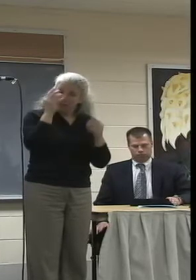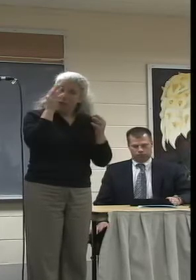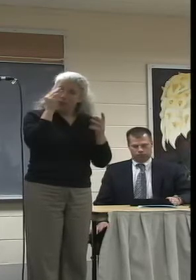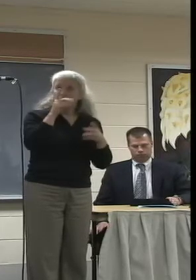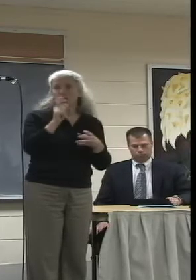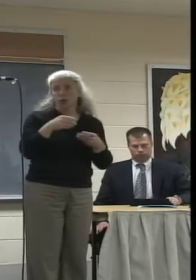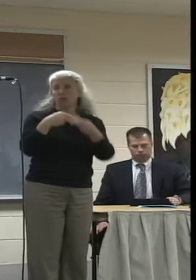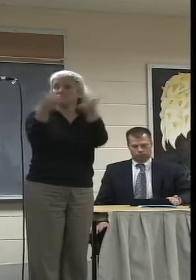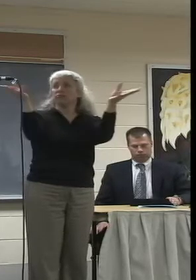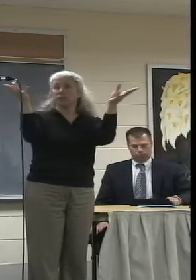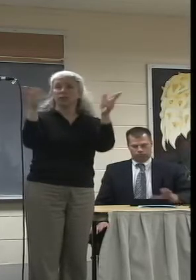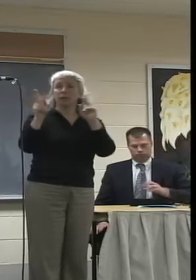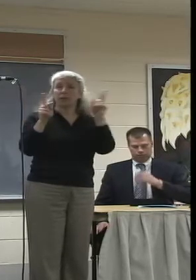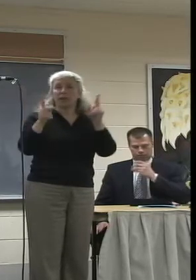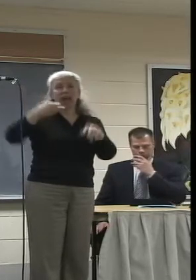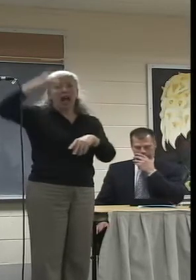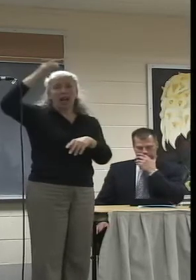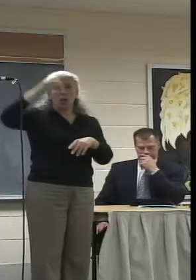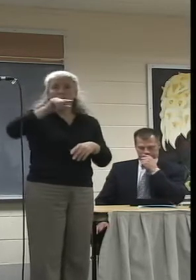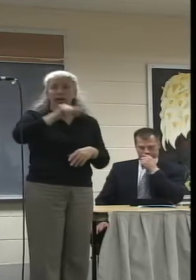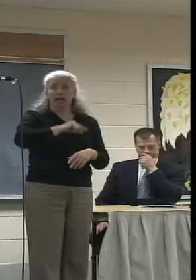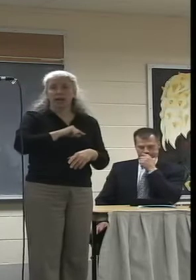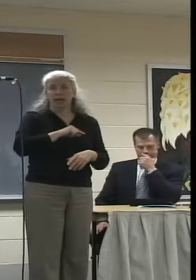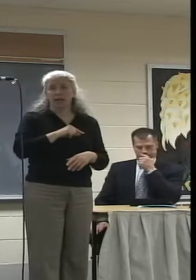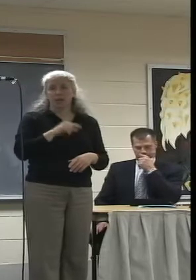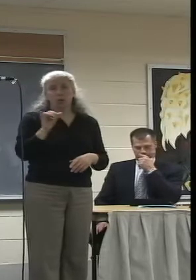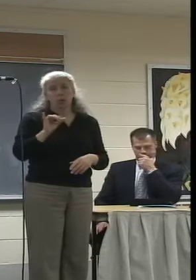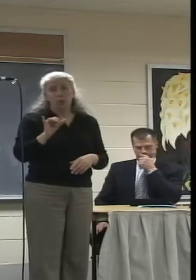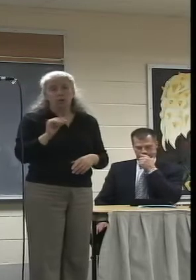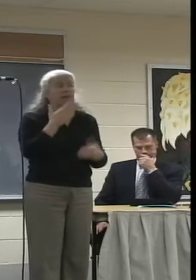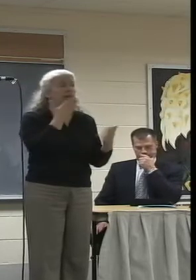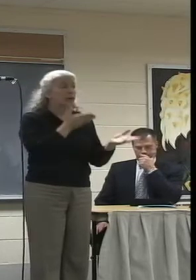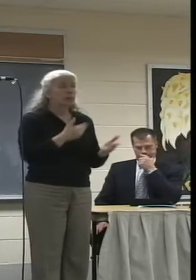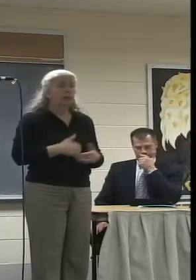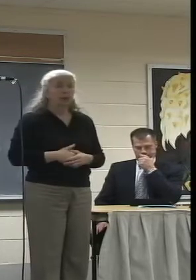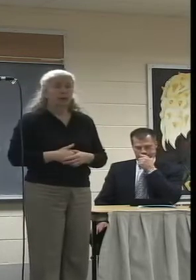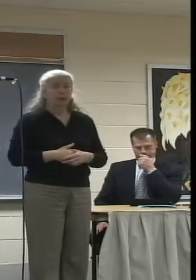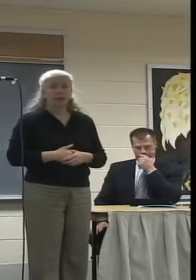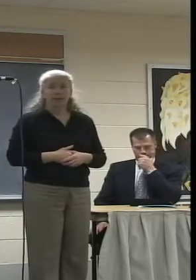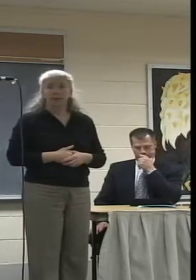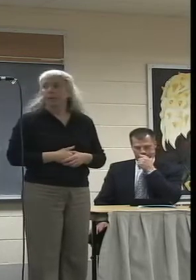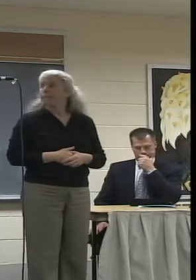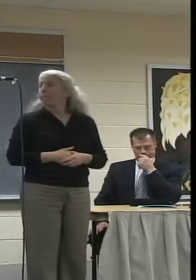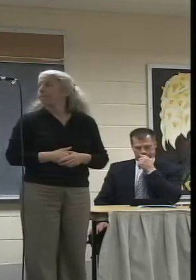public in the highest quality that it can be. Thank you. Thank you.